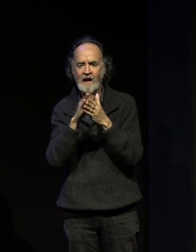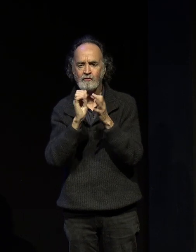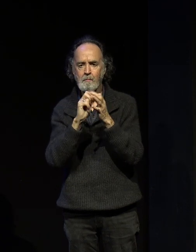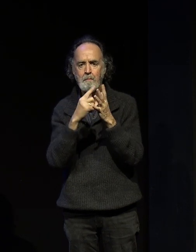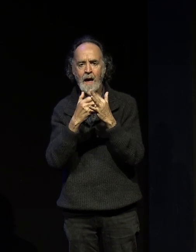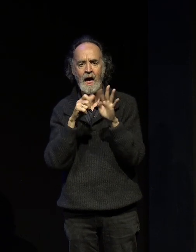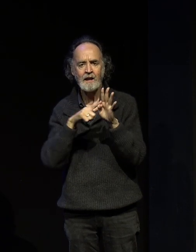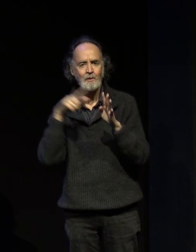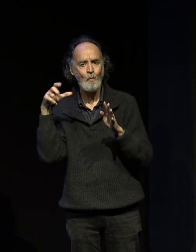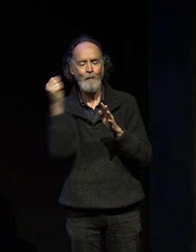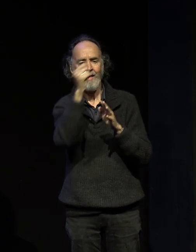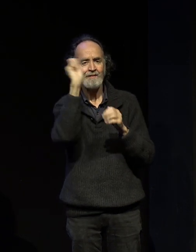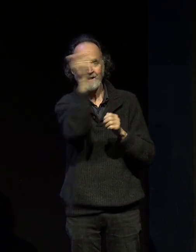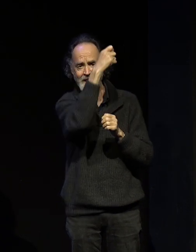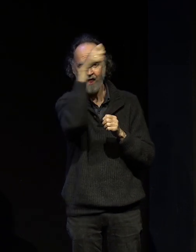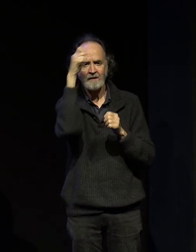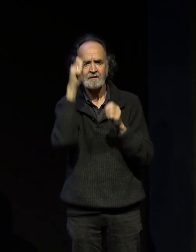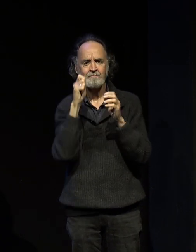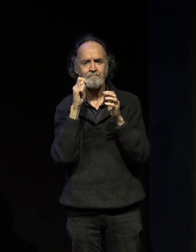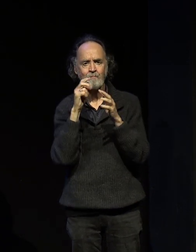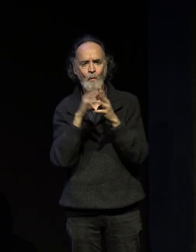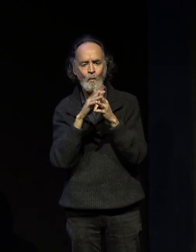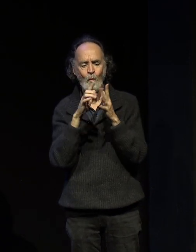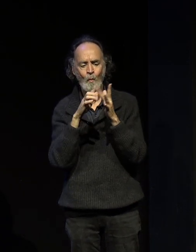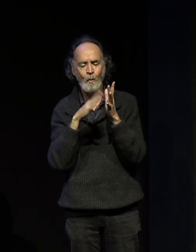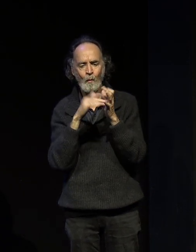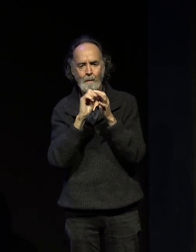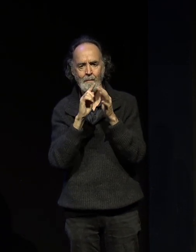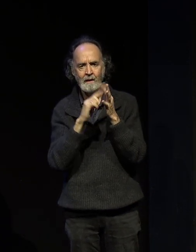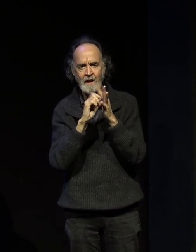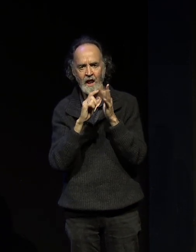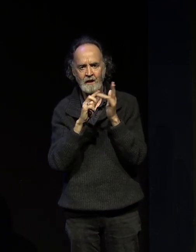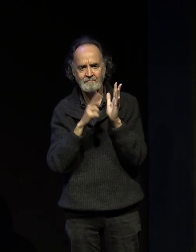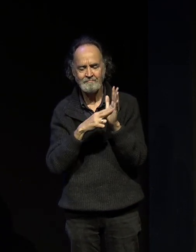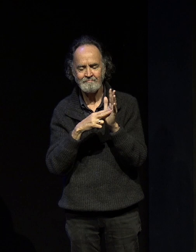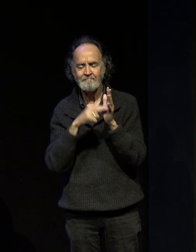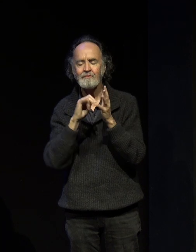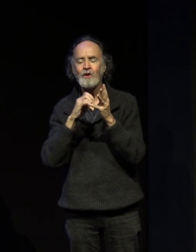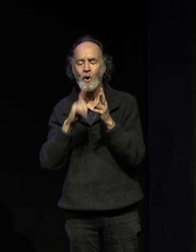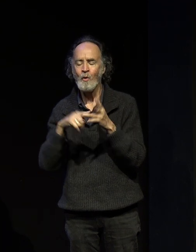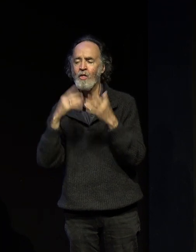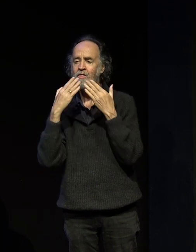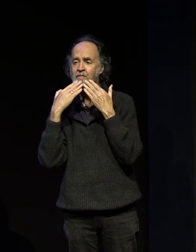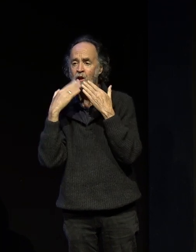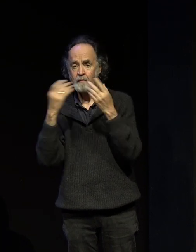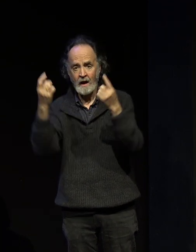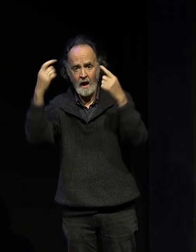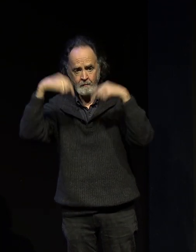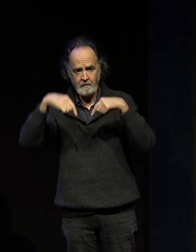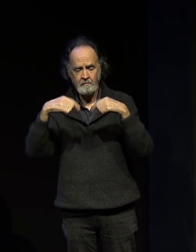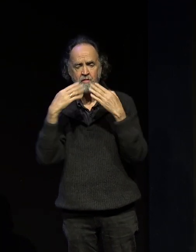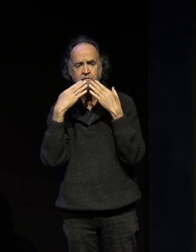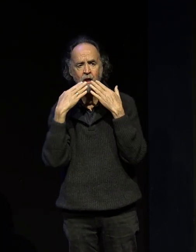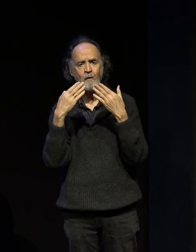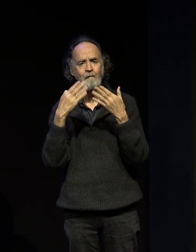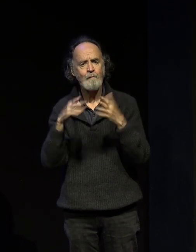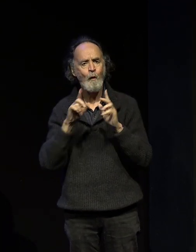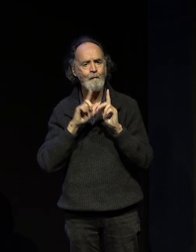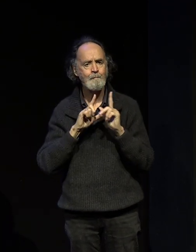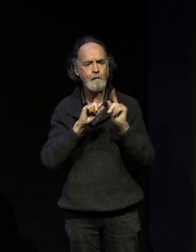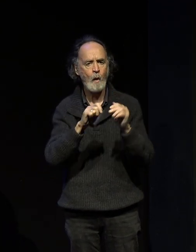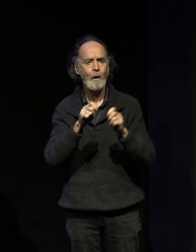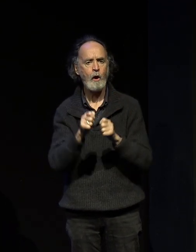you here this evening. Thank you very much for your understanding of the COVID rules by which we all need to